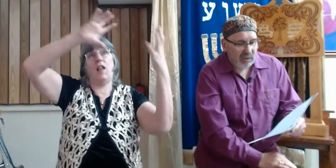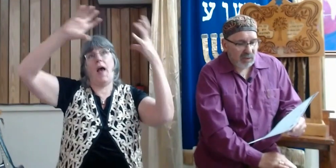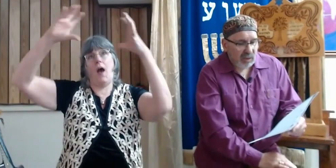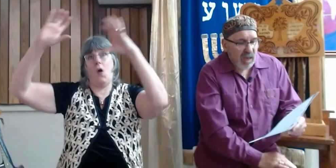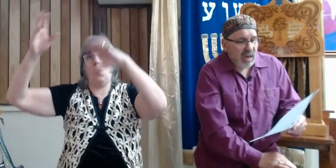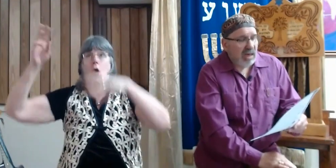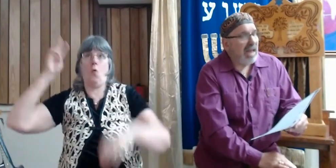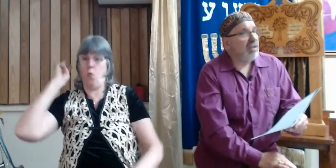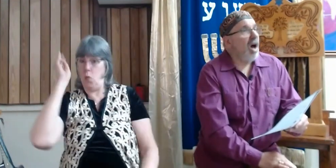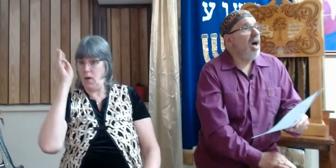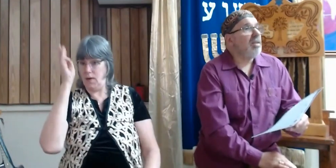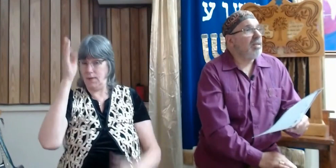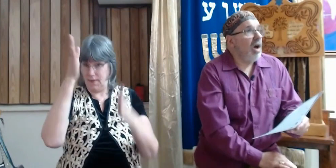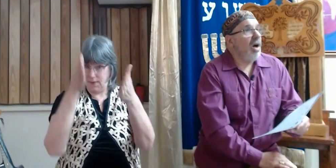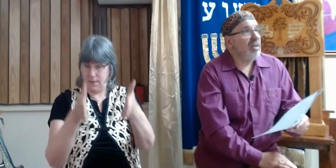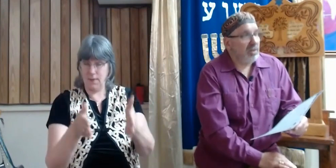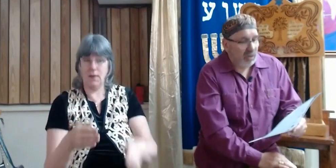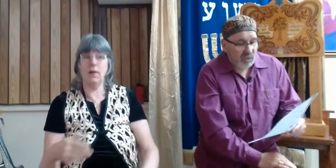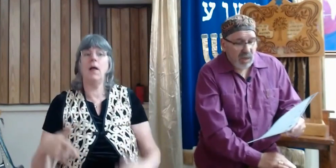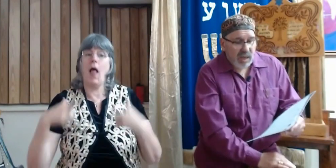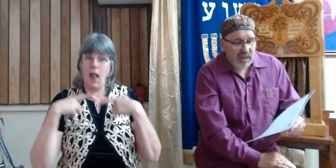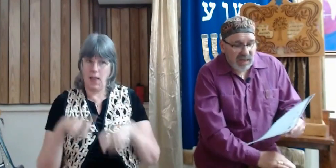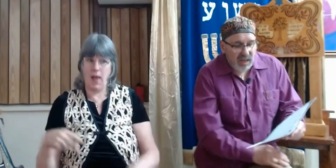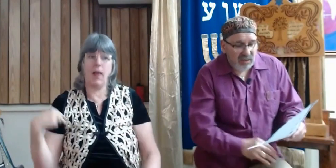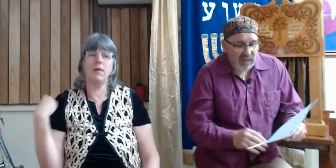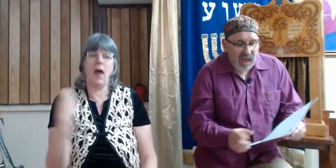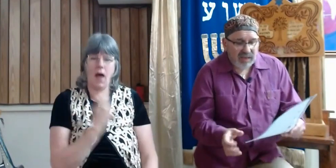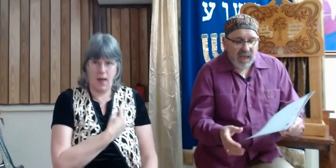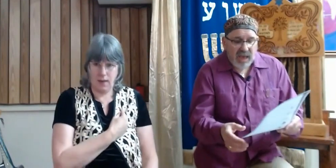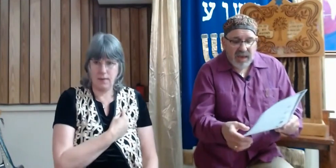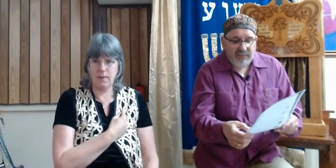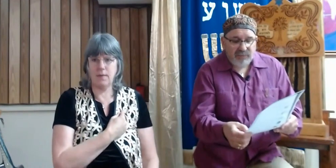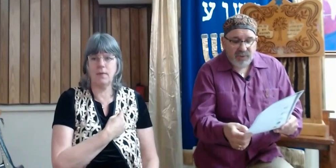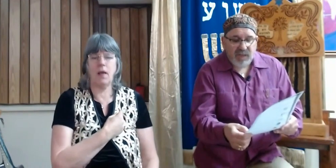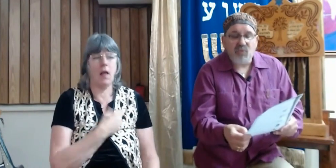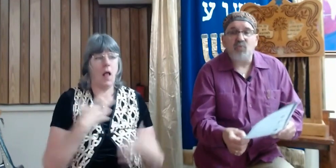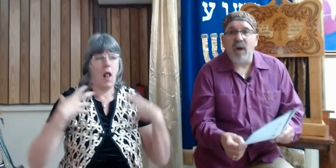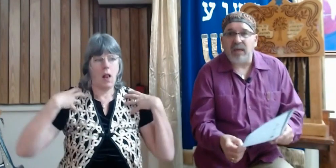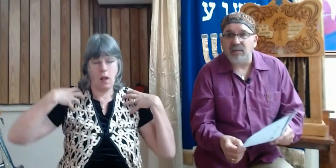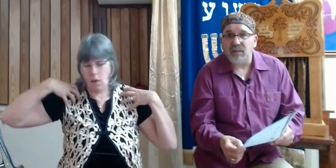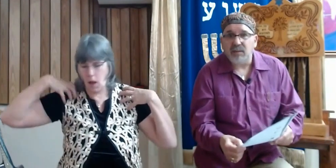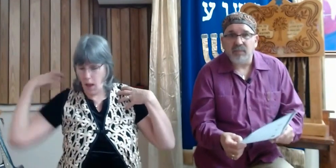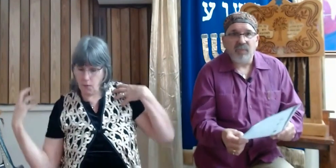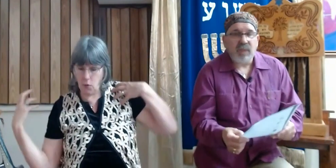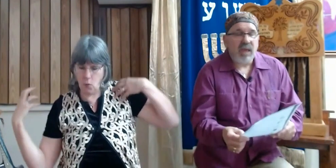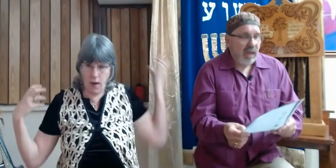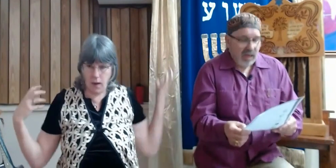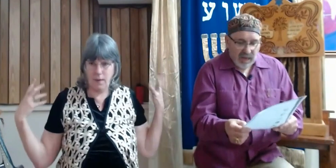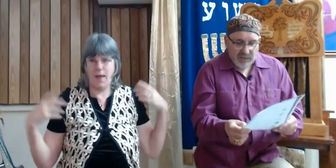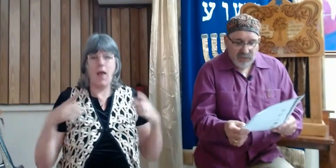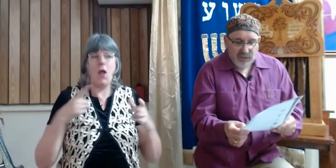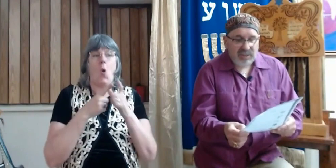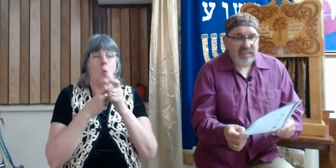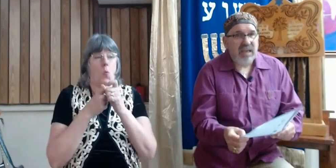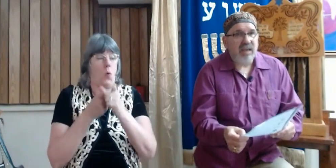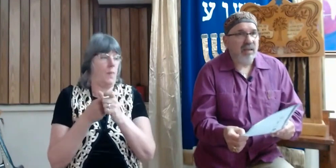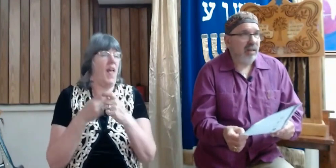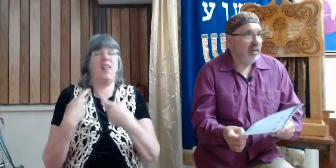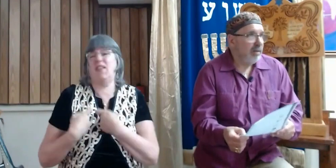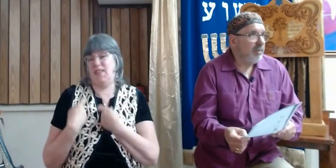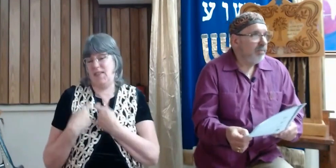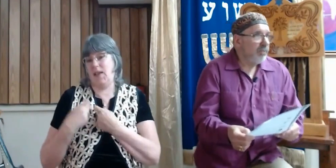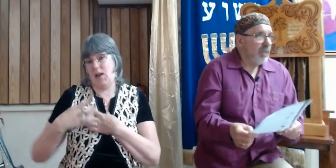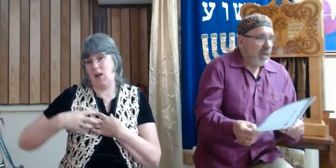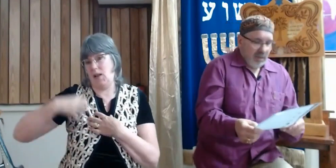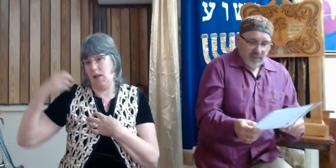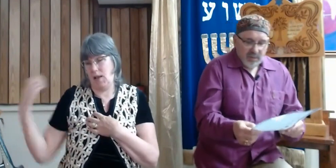witnesses, let us also lay aside every weight and the sin,